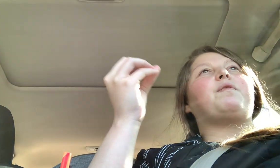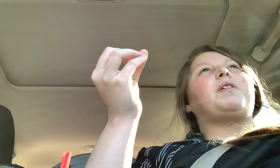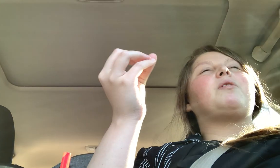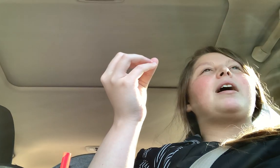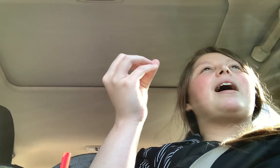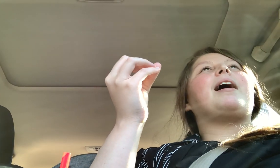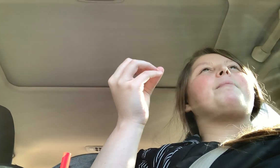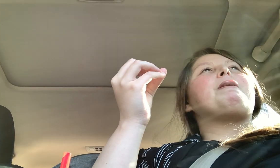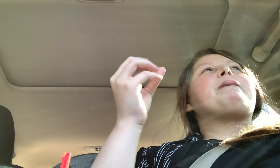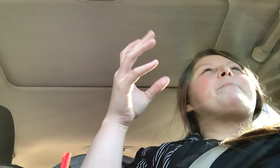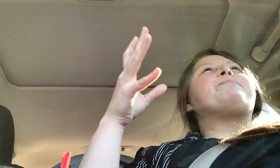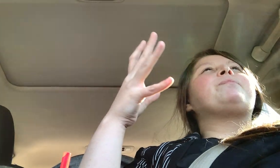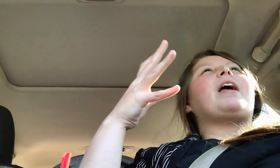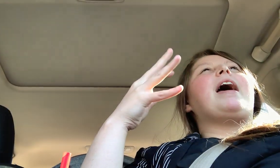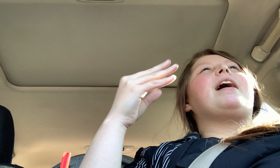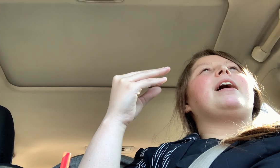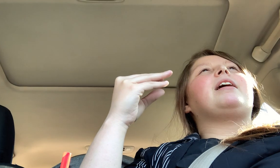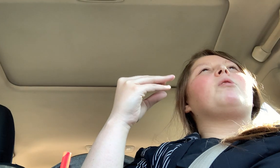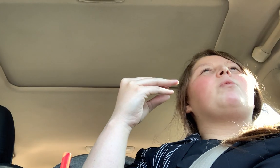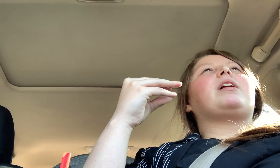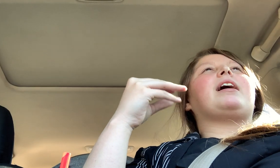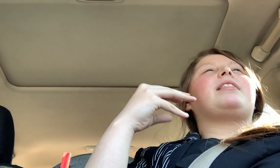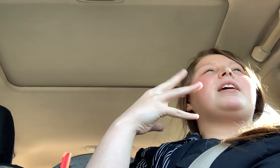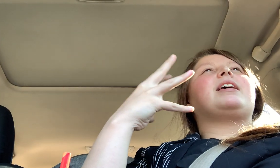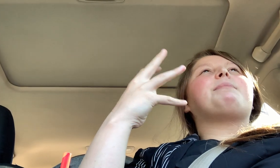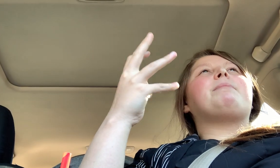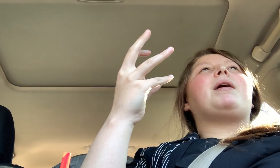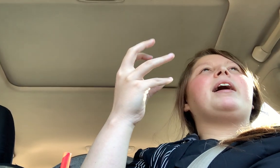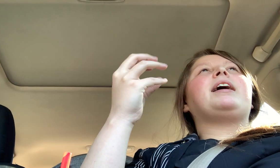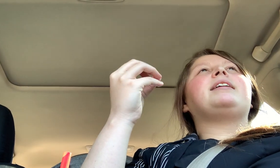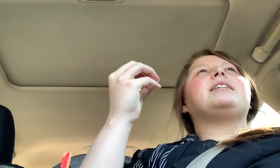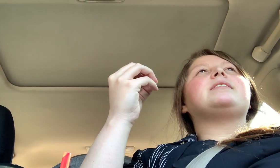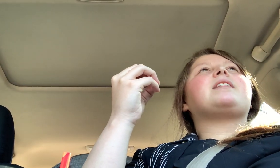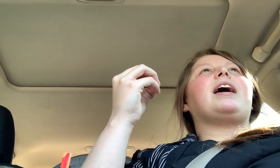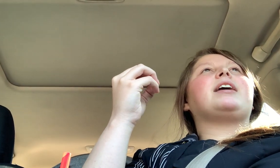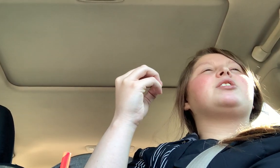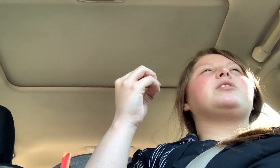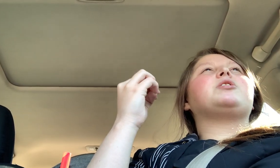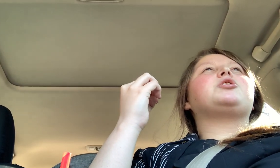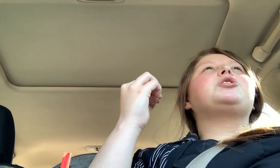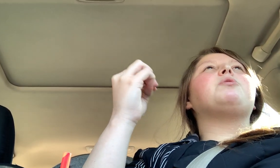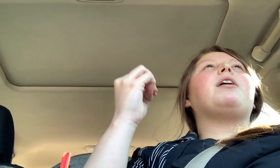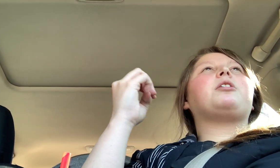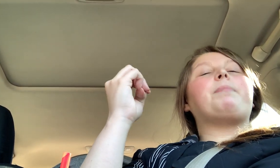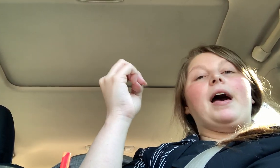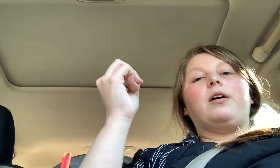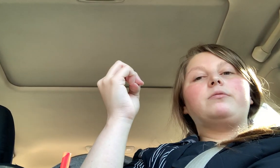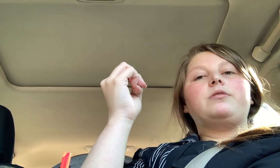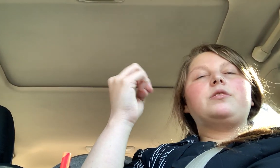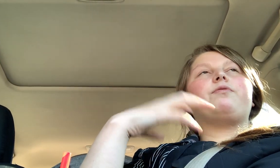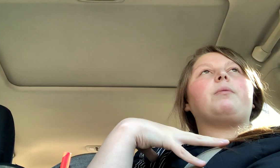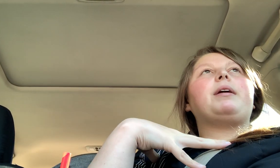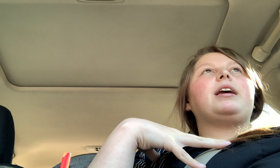feel great at. And what I think in my mind is like 200 pounds for me.